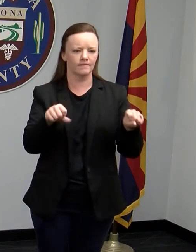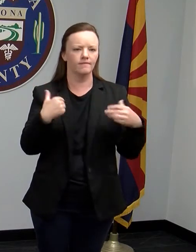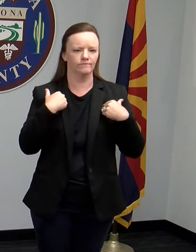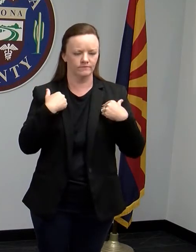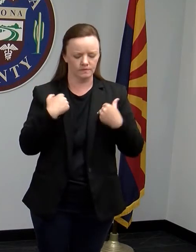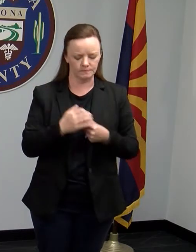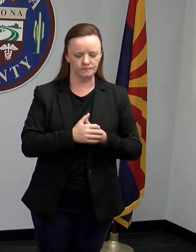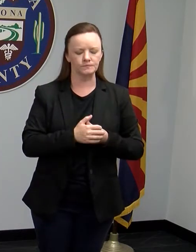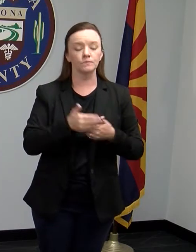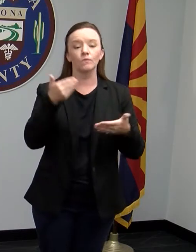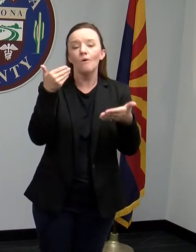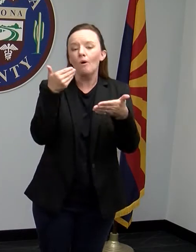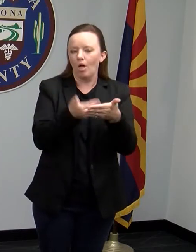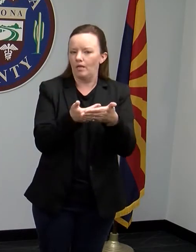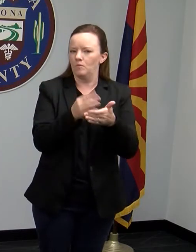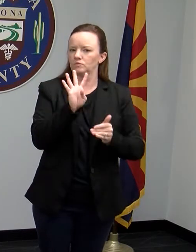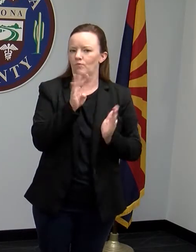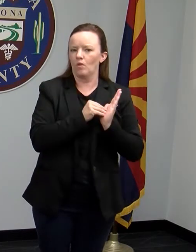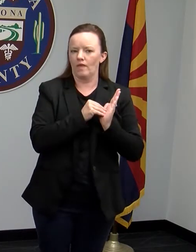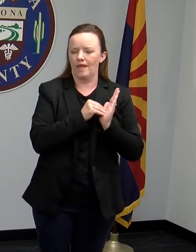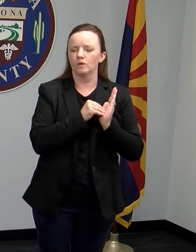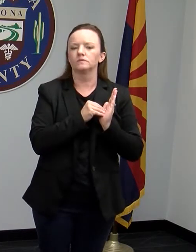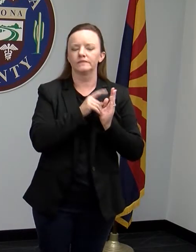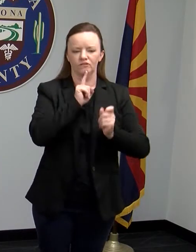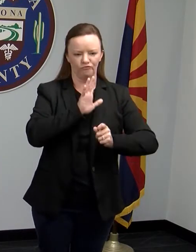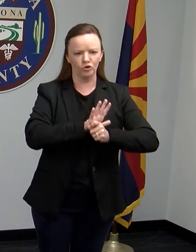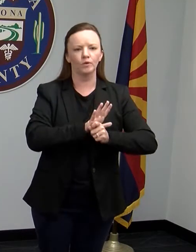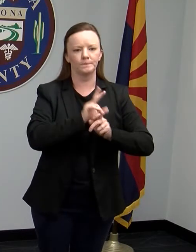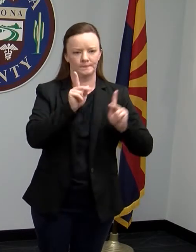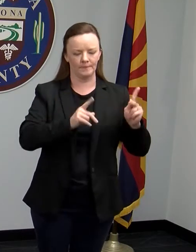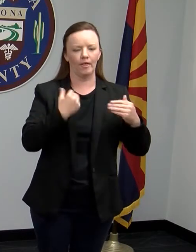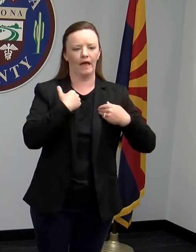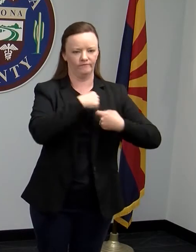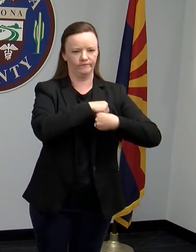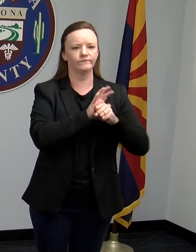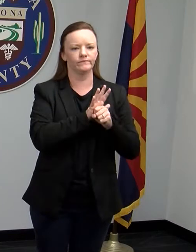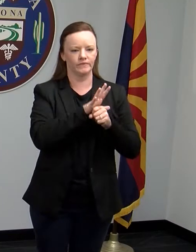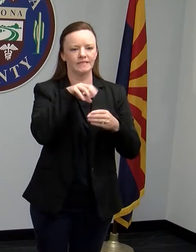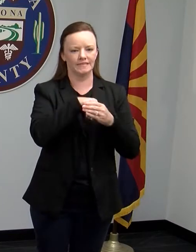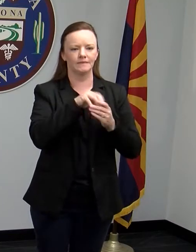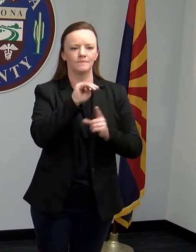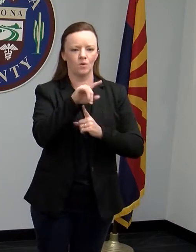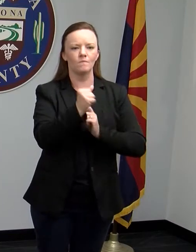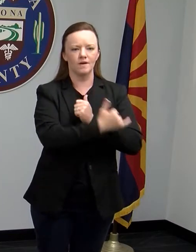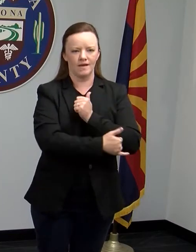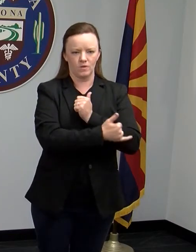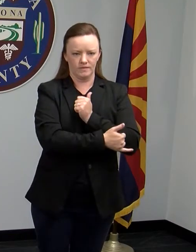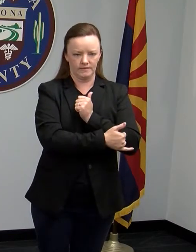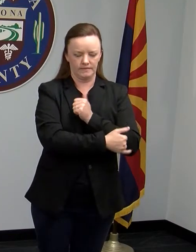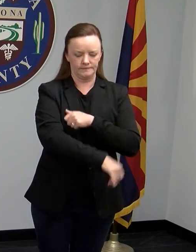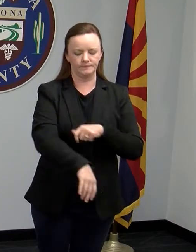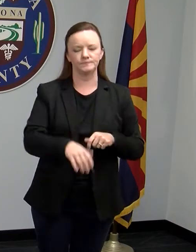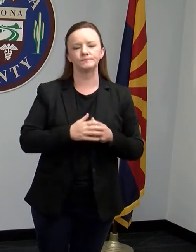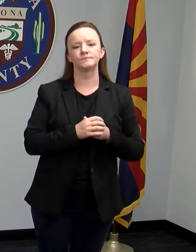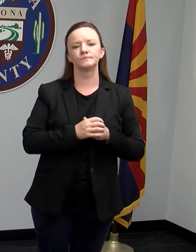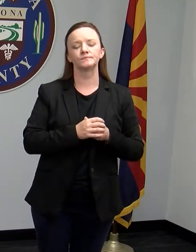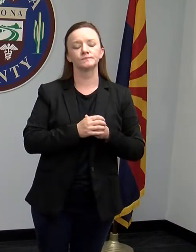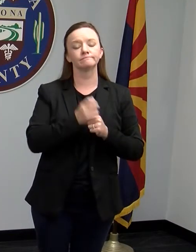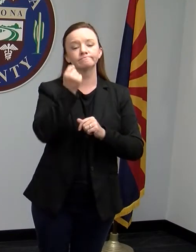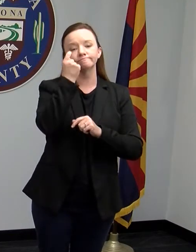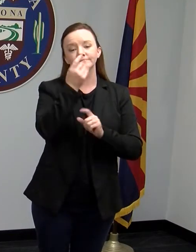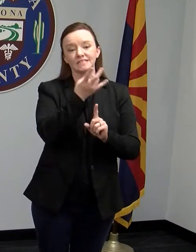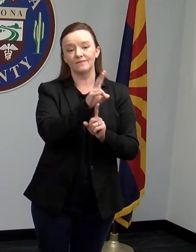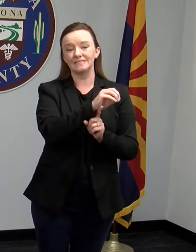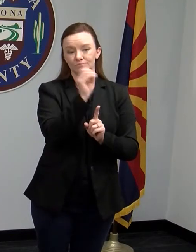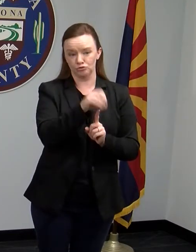We have almost 4,000 confirmed cases in Maricopa County to date, and 17% of